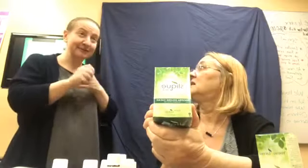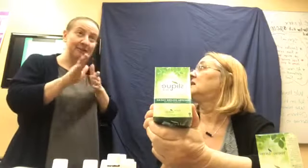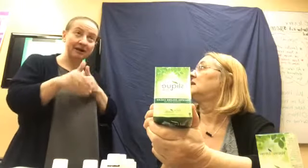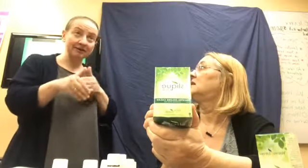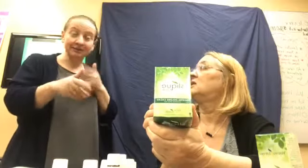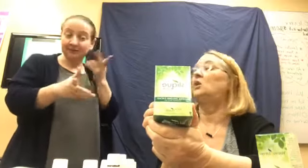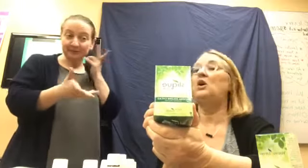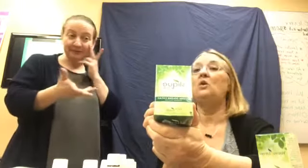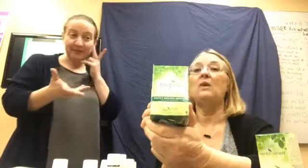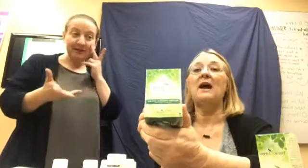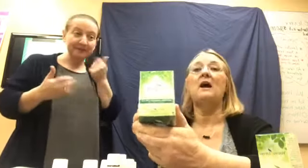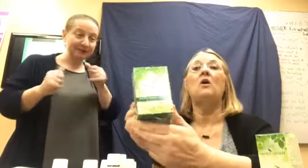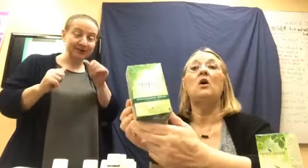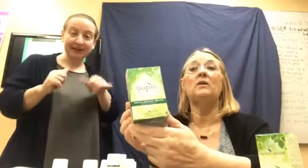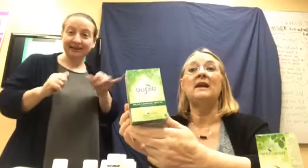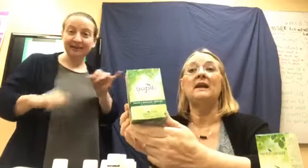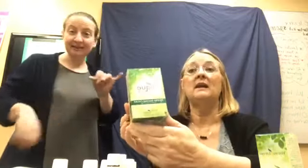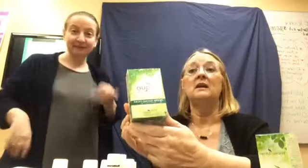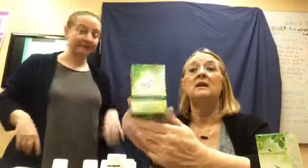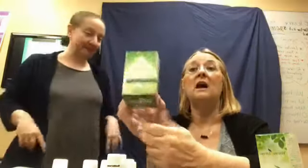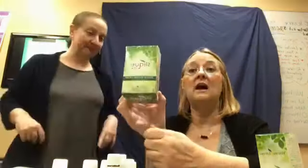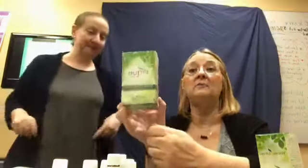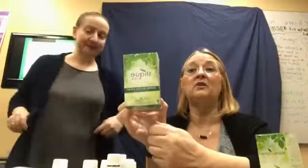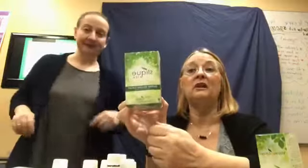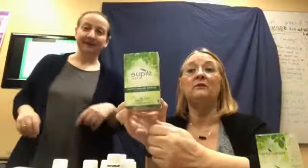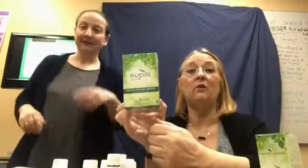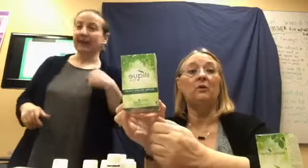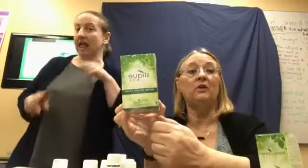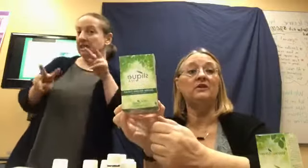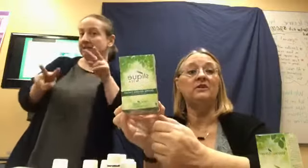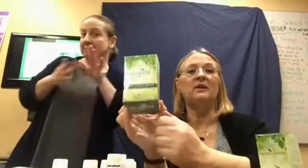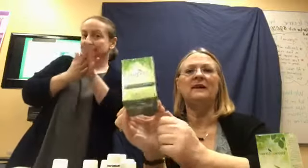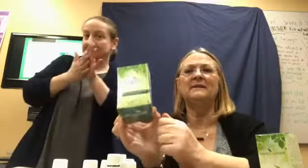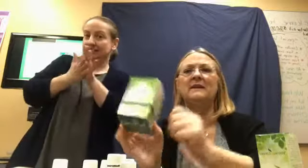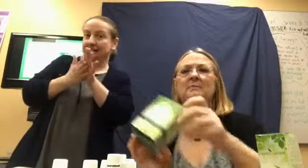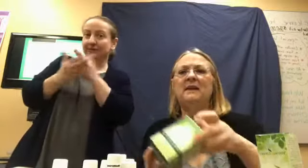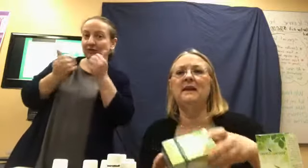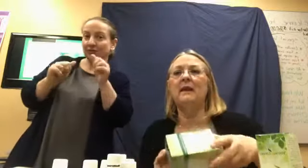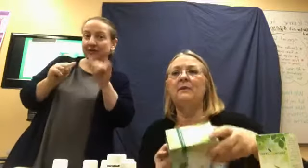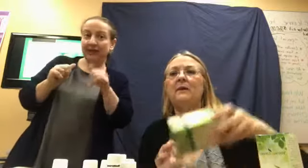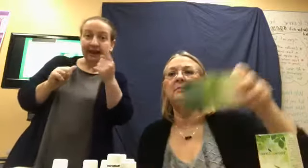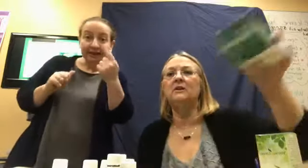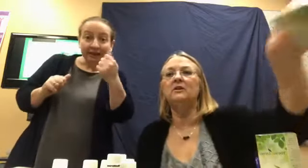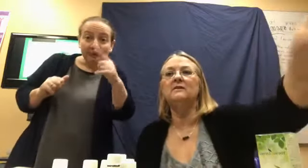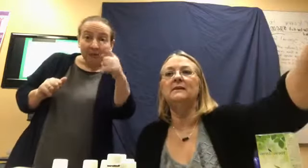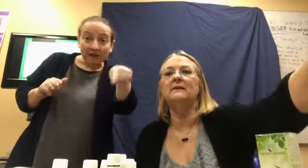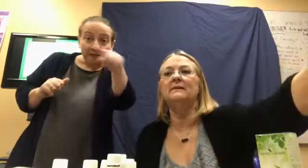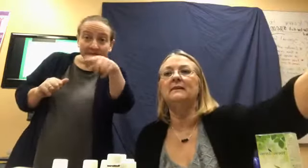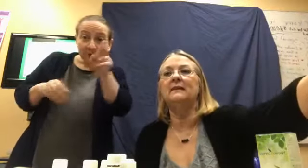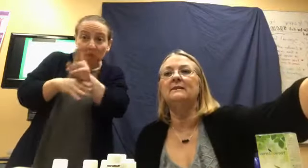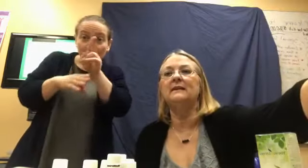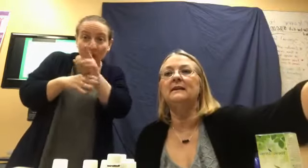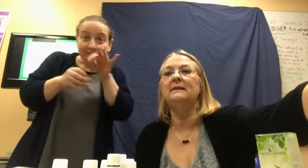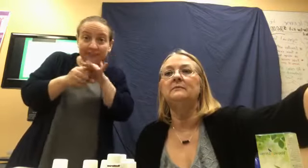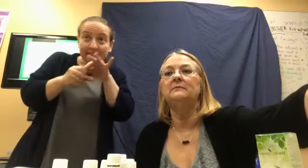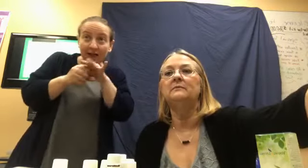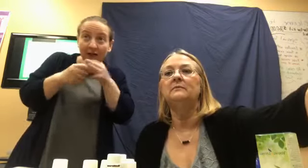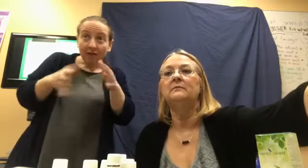box. Oh, wow. Okay. I'm looking forward to it. Has anybody out there been using the sleek tea? Jennifer says,